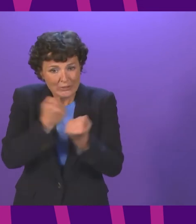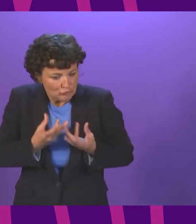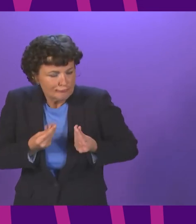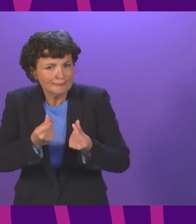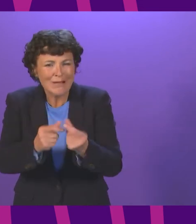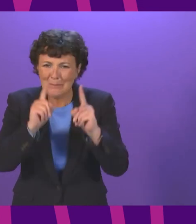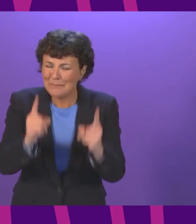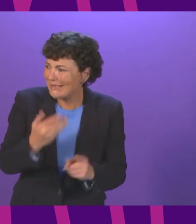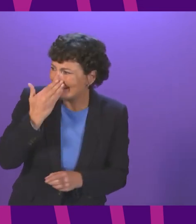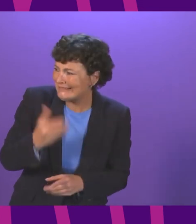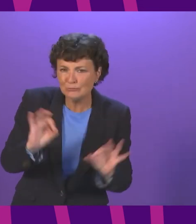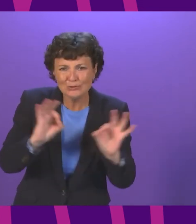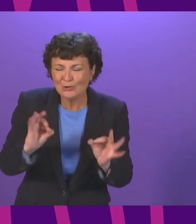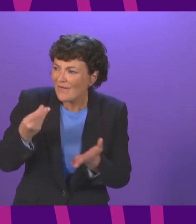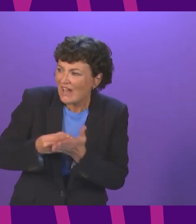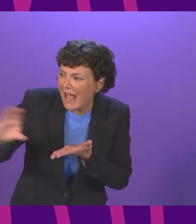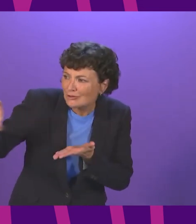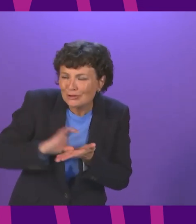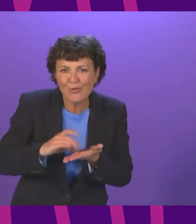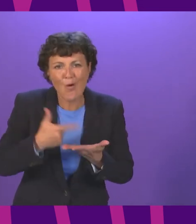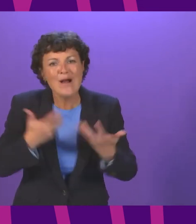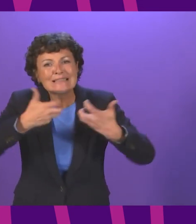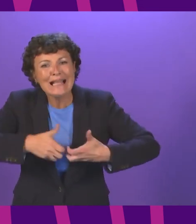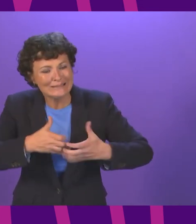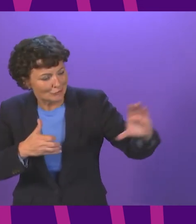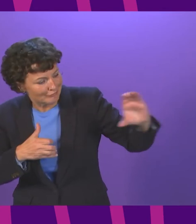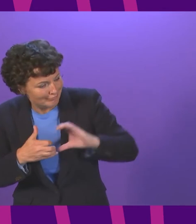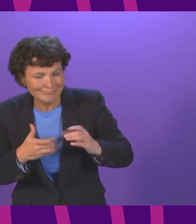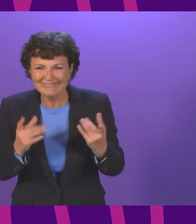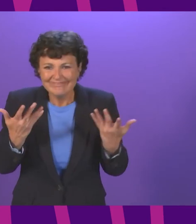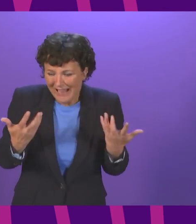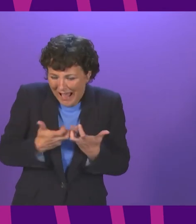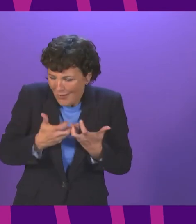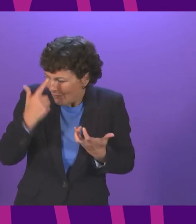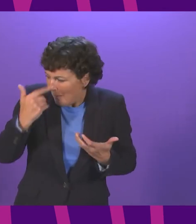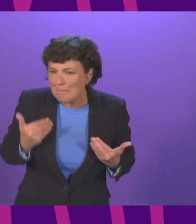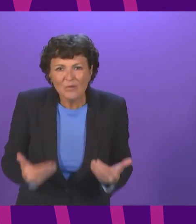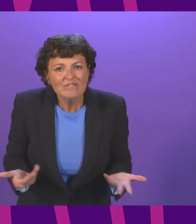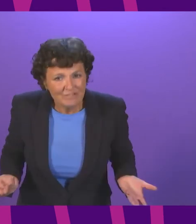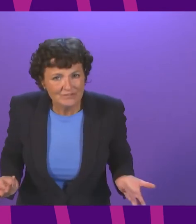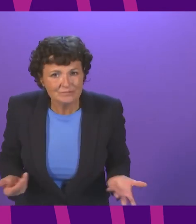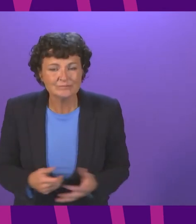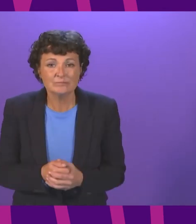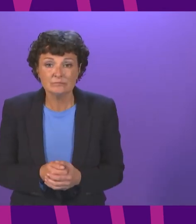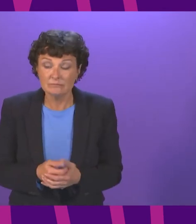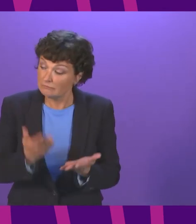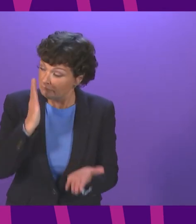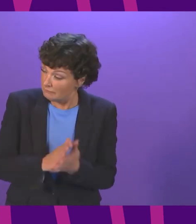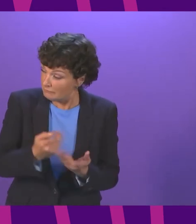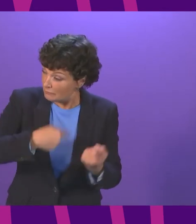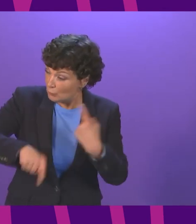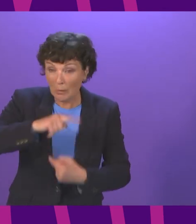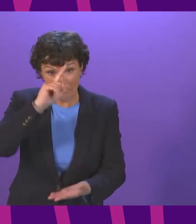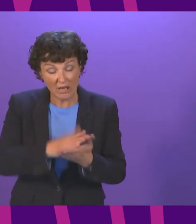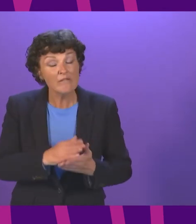financial and technical support to inform decision making if we believe that housing